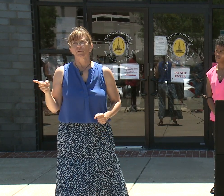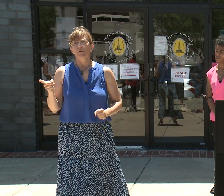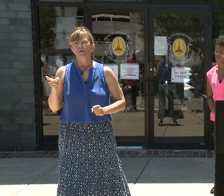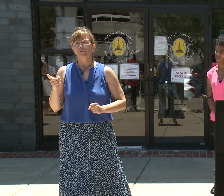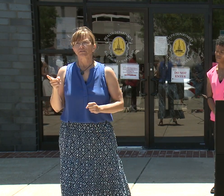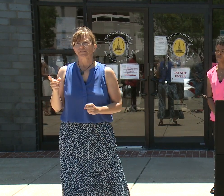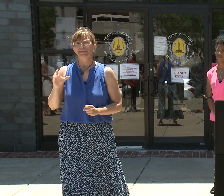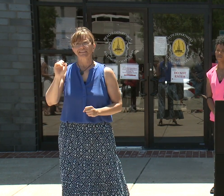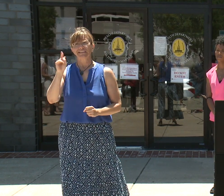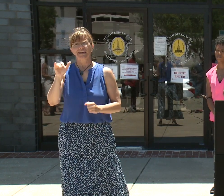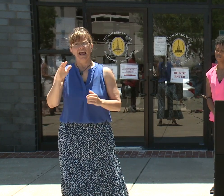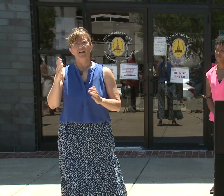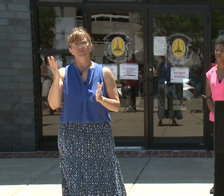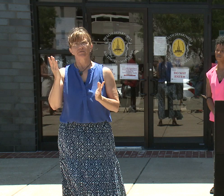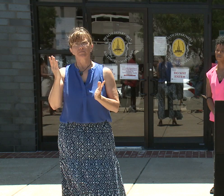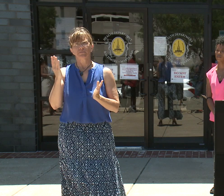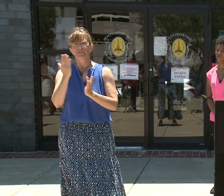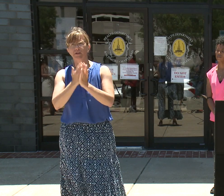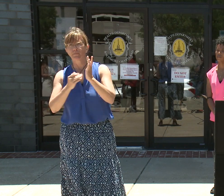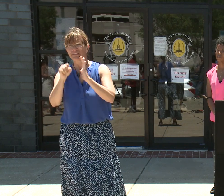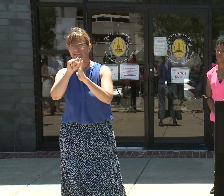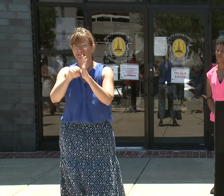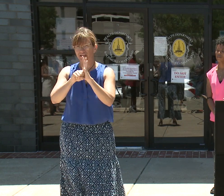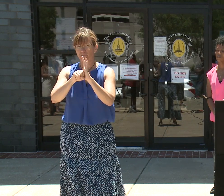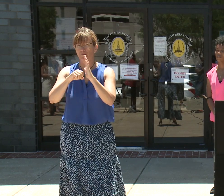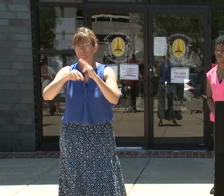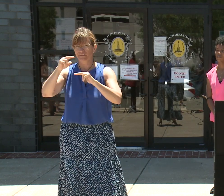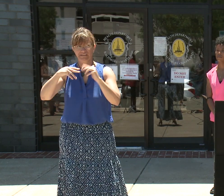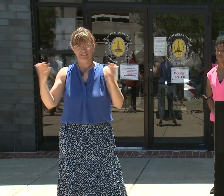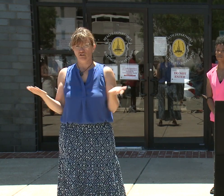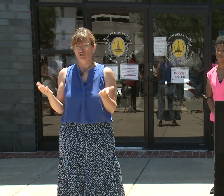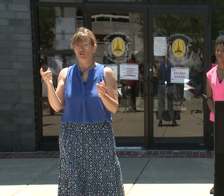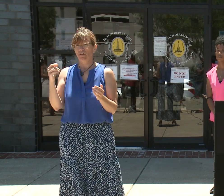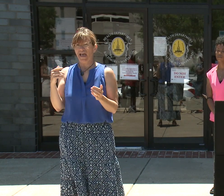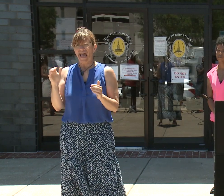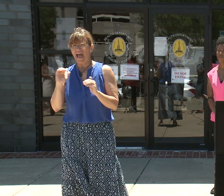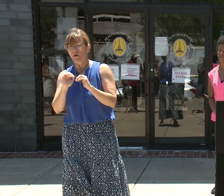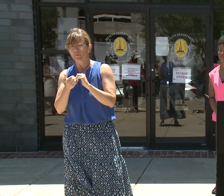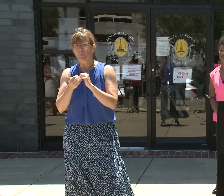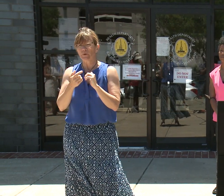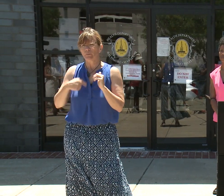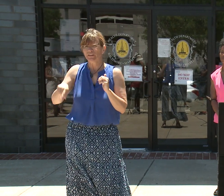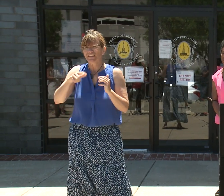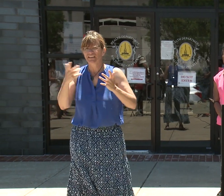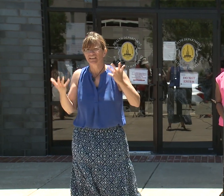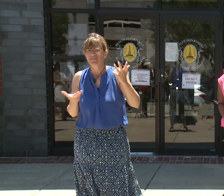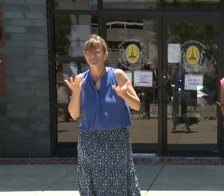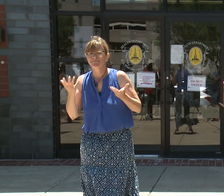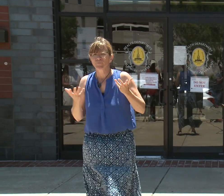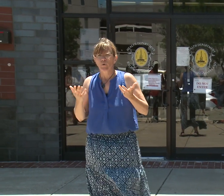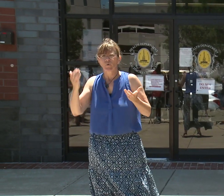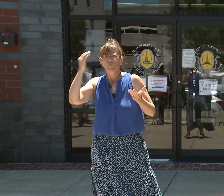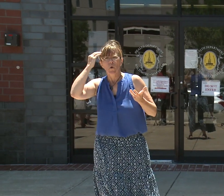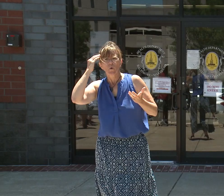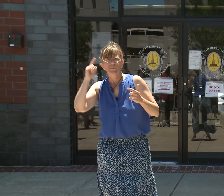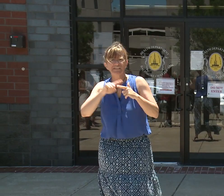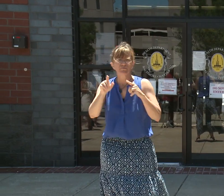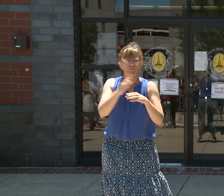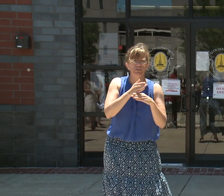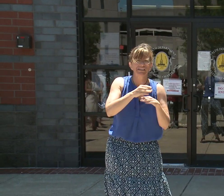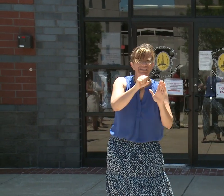Well, I think it's not a better standard. It's about us doing our due diligence. I can't speak to what the other folks are doing. And you have to think, for example,